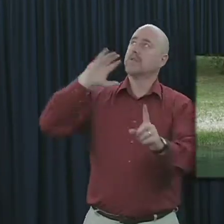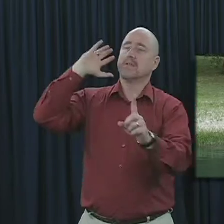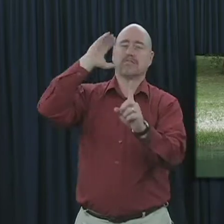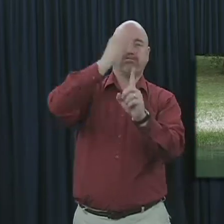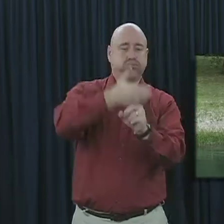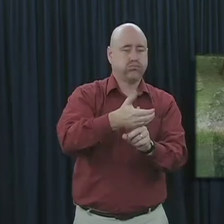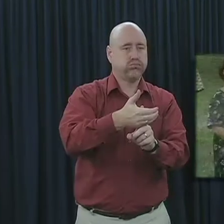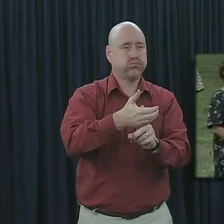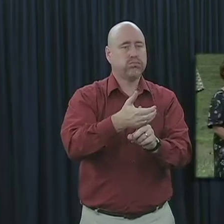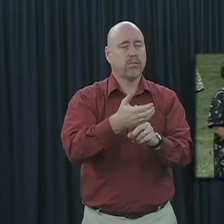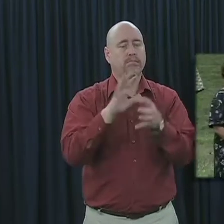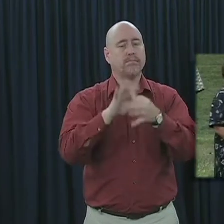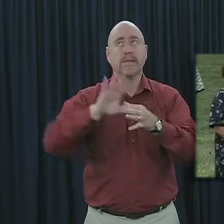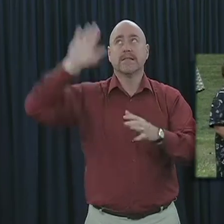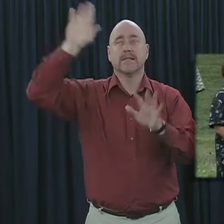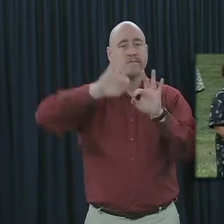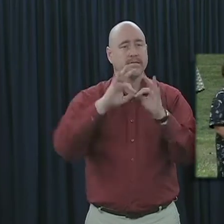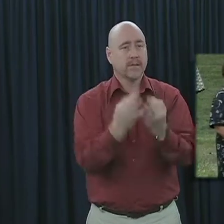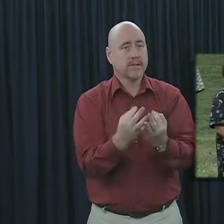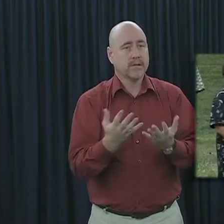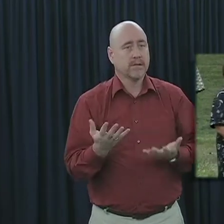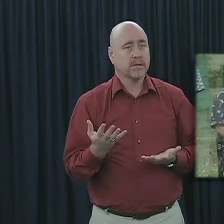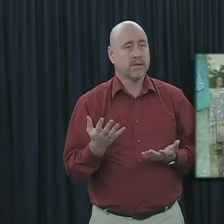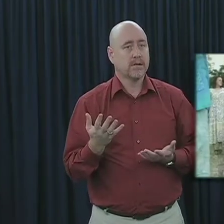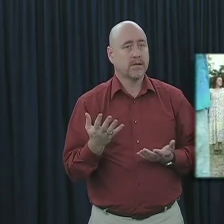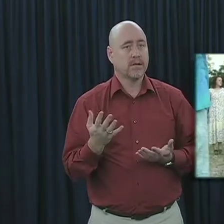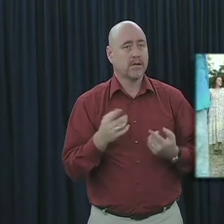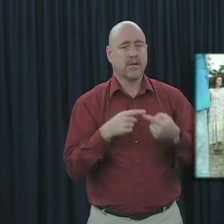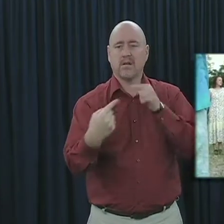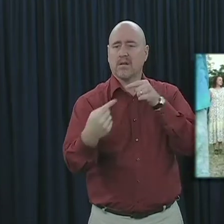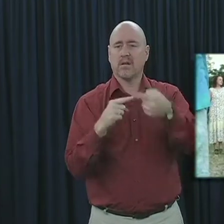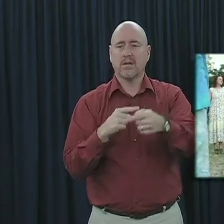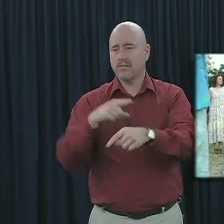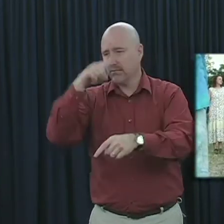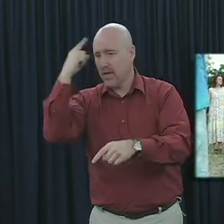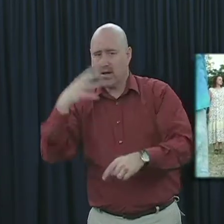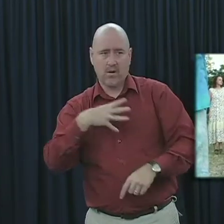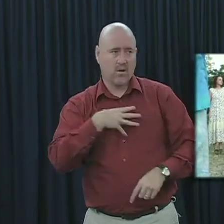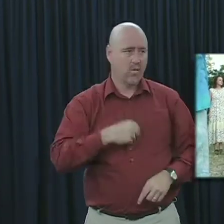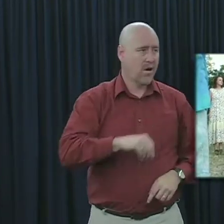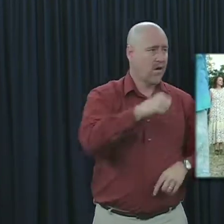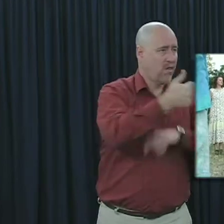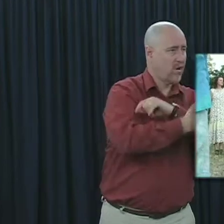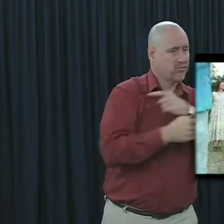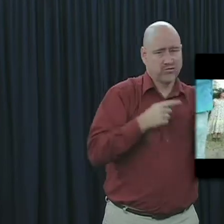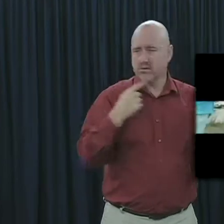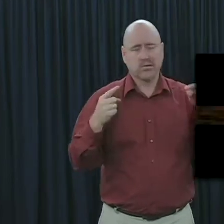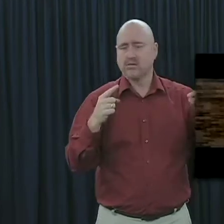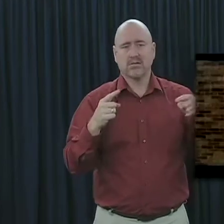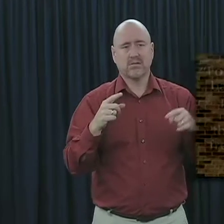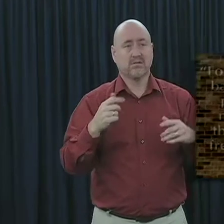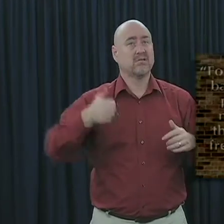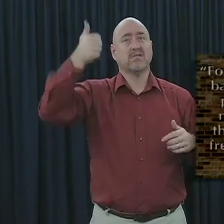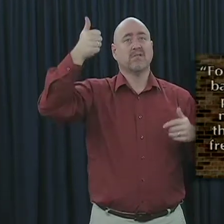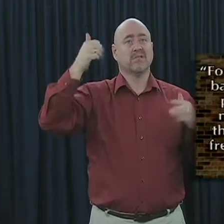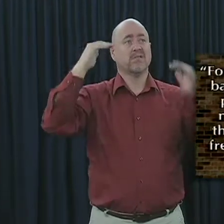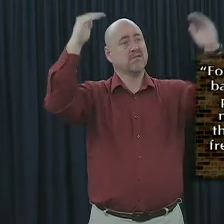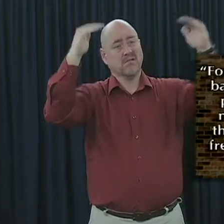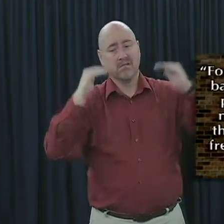and become a part of a family where divisive lines of race and status are eliminated. For as